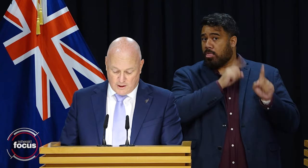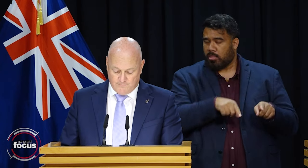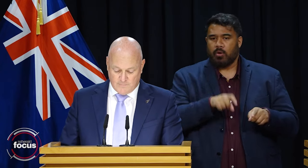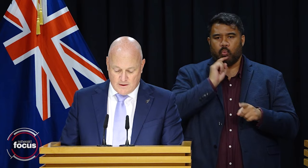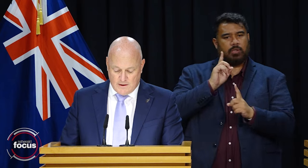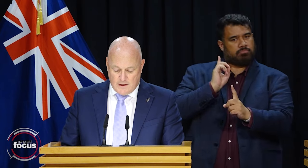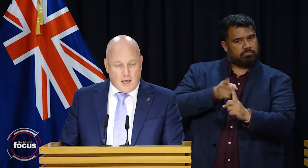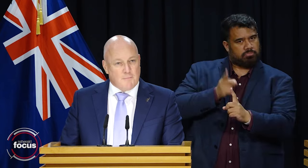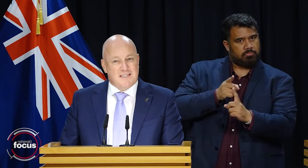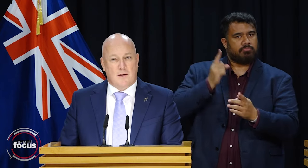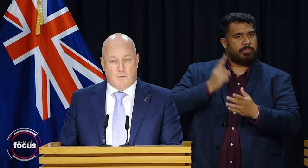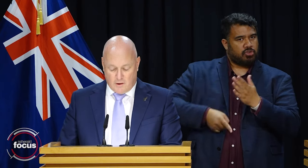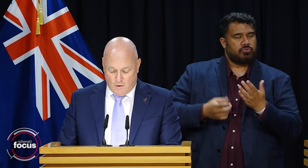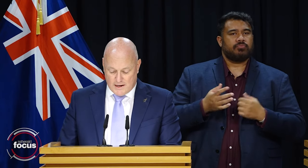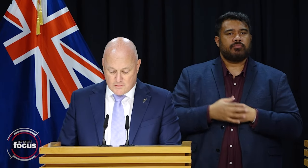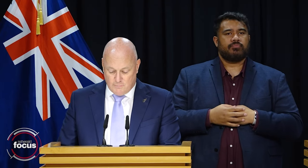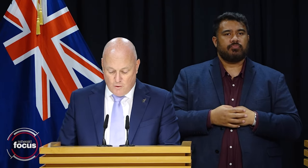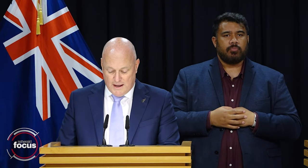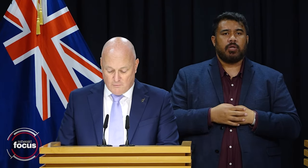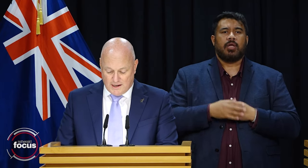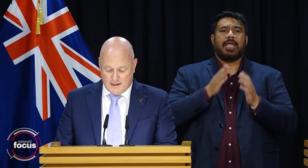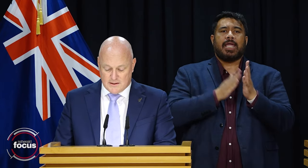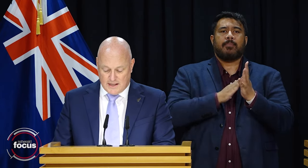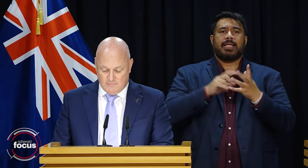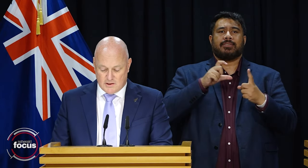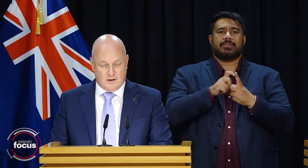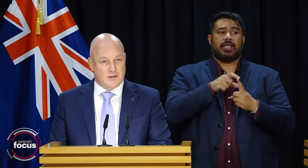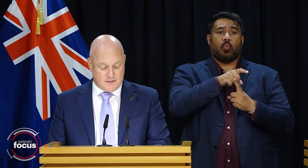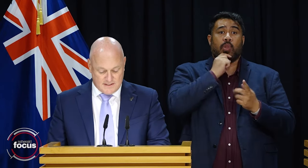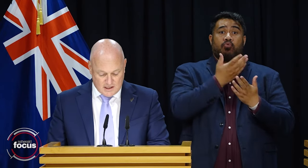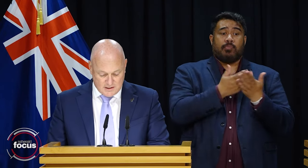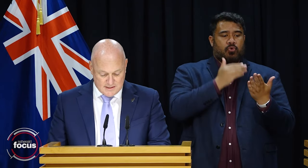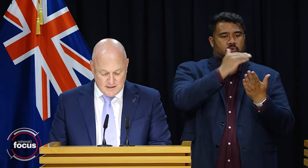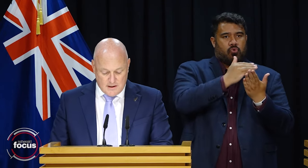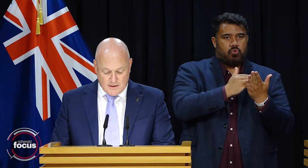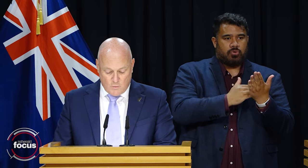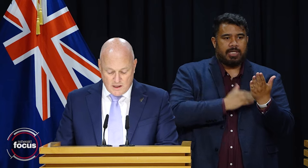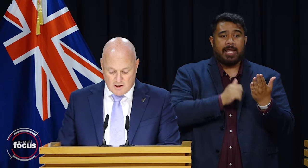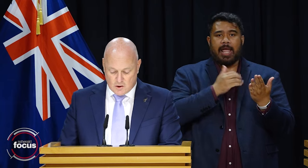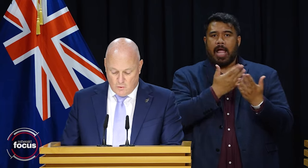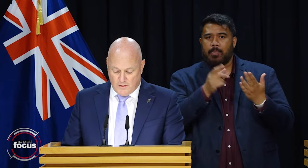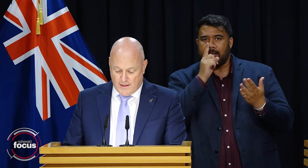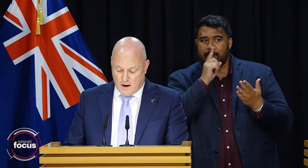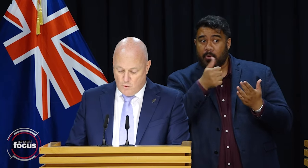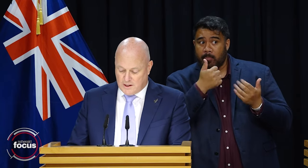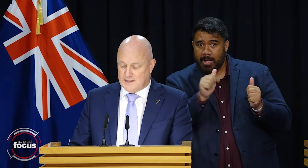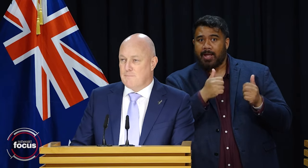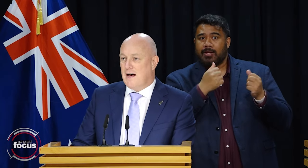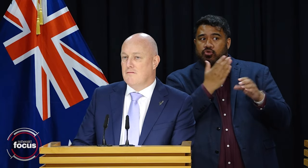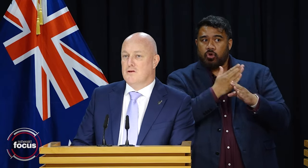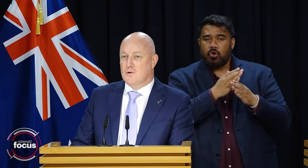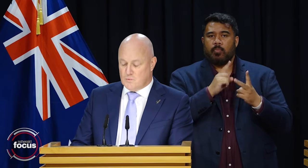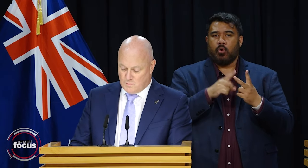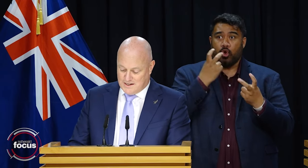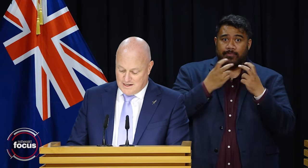for work. MSD will be required to report back regularly to the Government on its use of sanctions so that we can be sure that they are working as